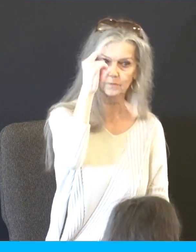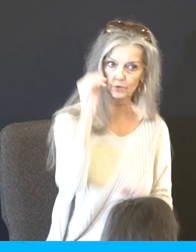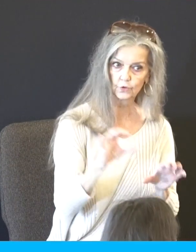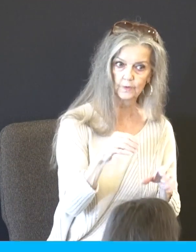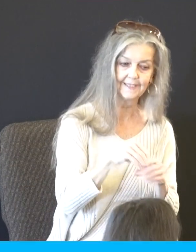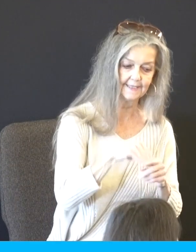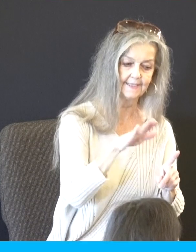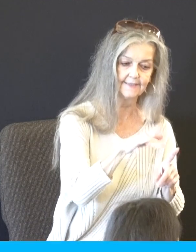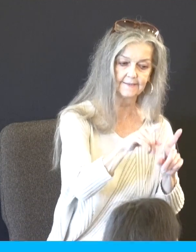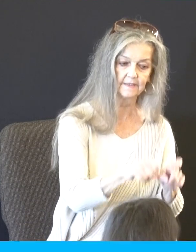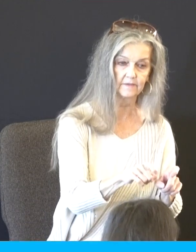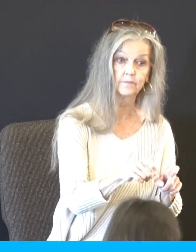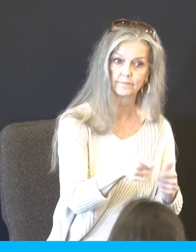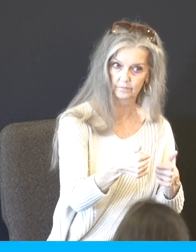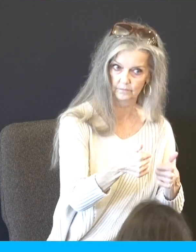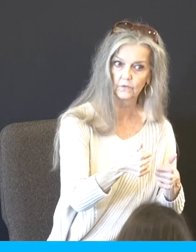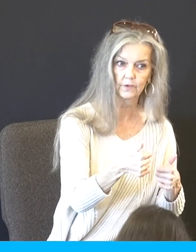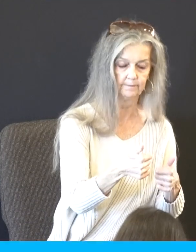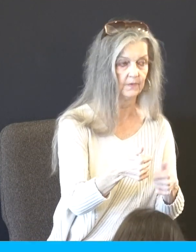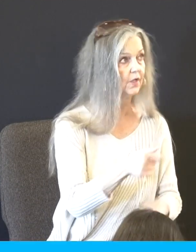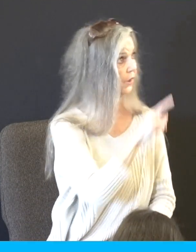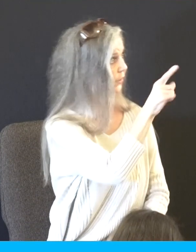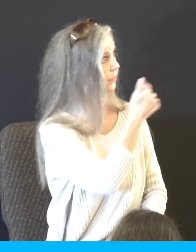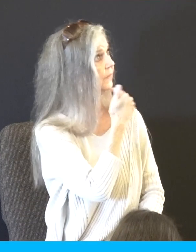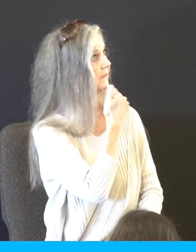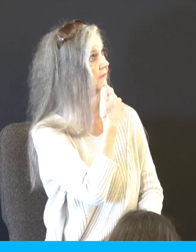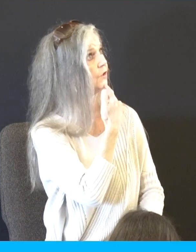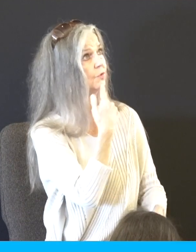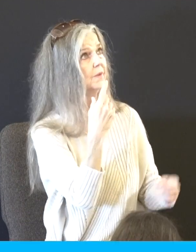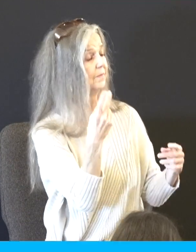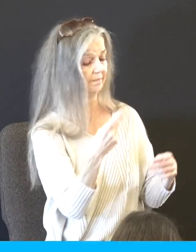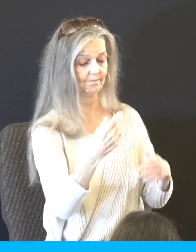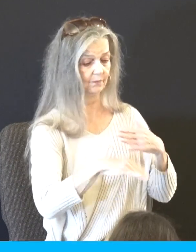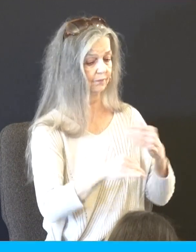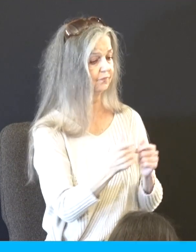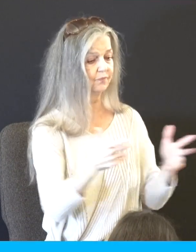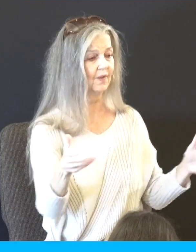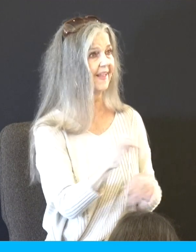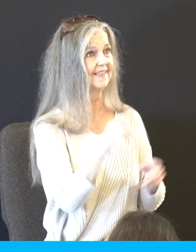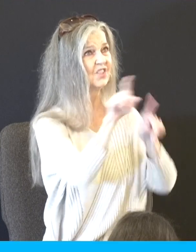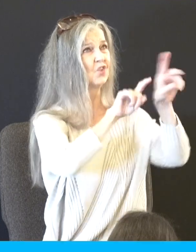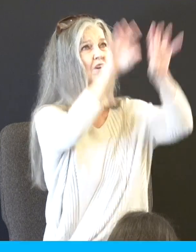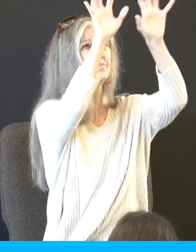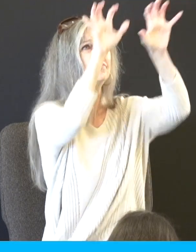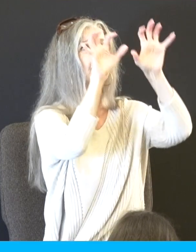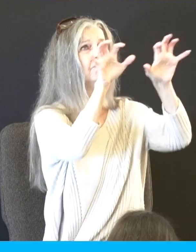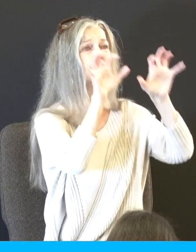Really good. You said you'd multiply them as the stars of heaven and all this land that you've spoken of will I give unto your seed